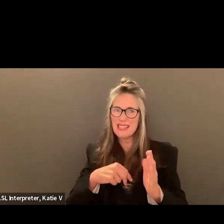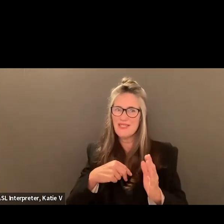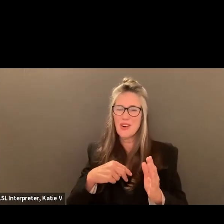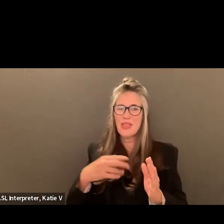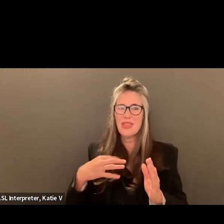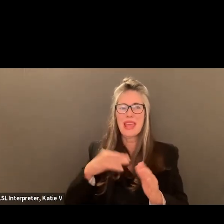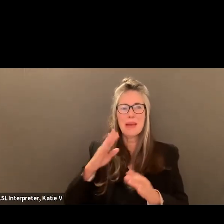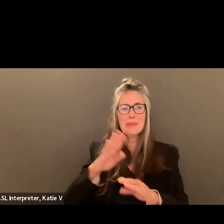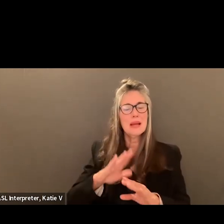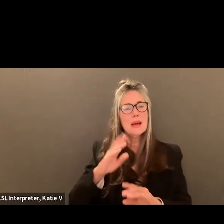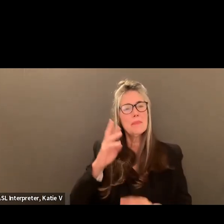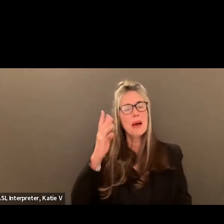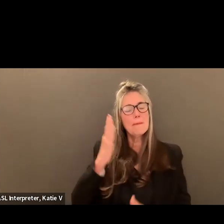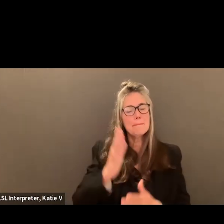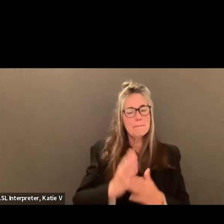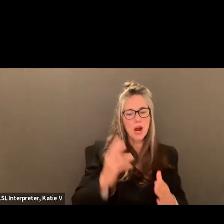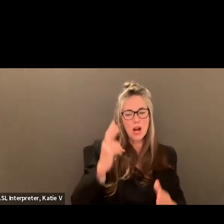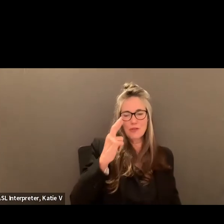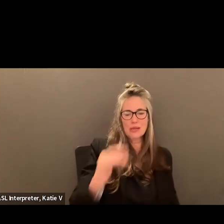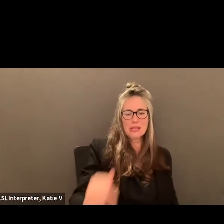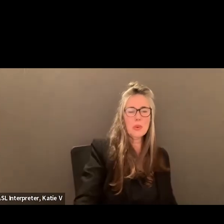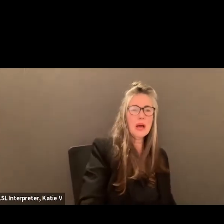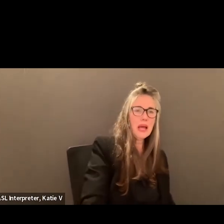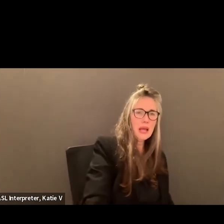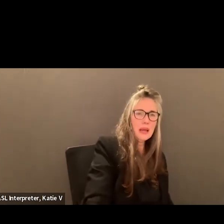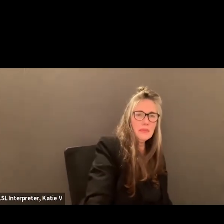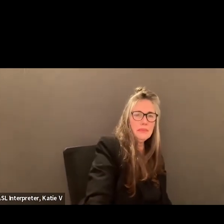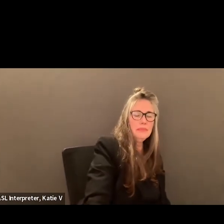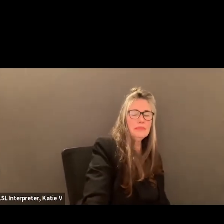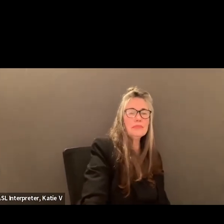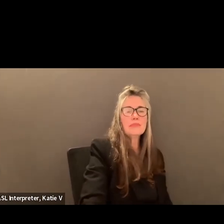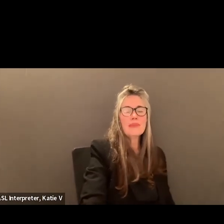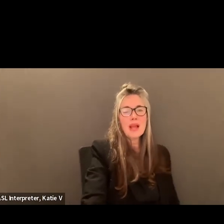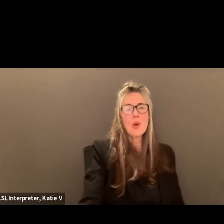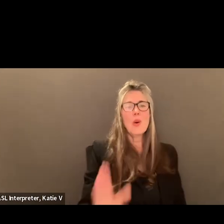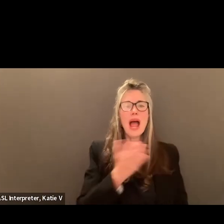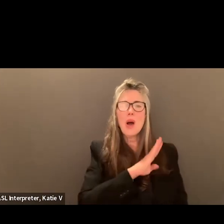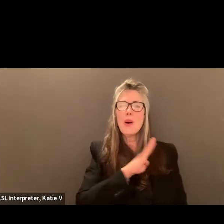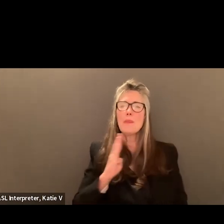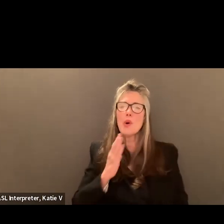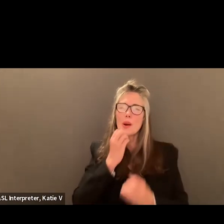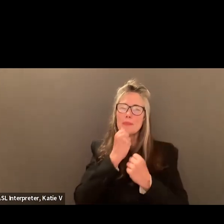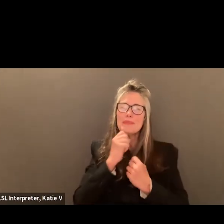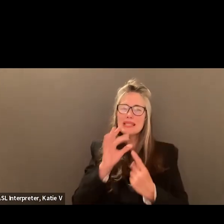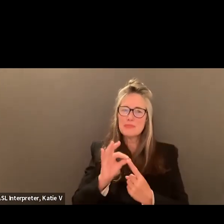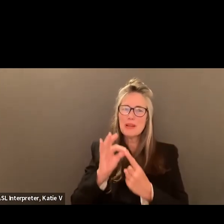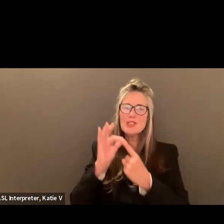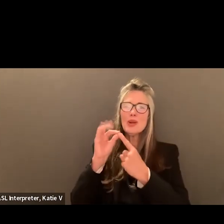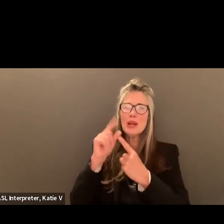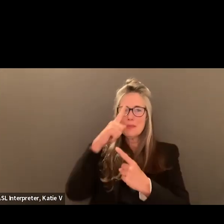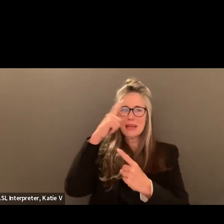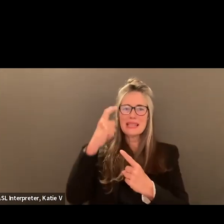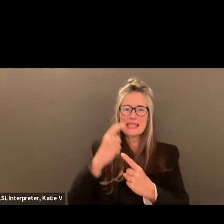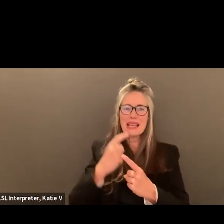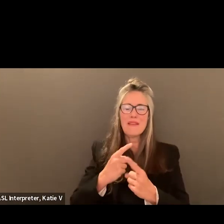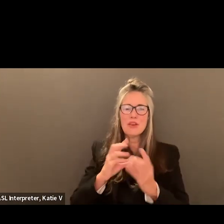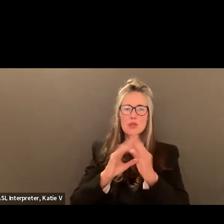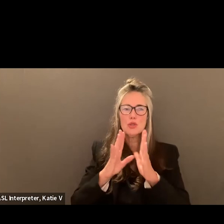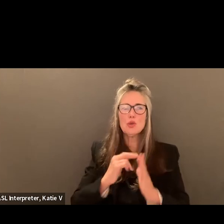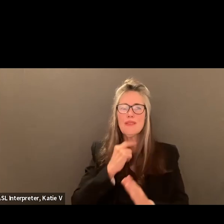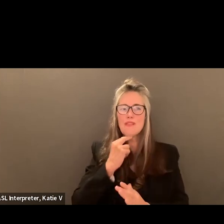But I feel like part of the reason our board is so special is because of that student voice that's consistently there. And I think it's important to make sure that